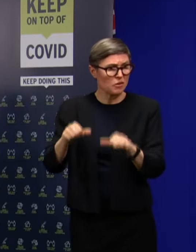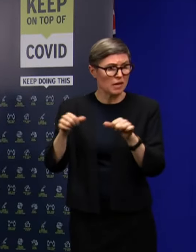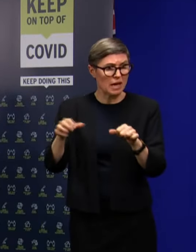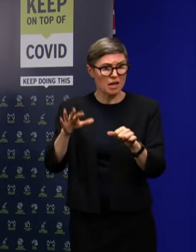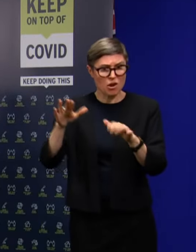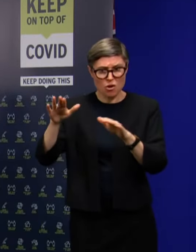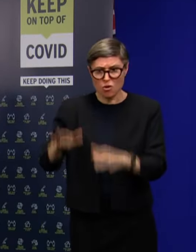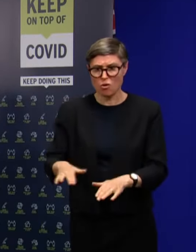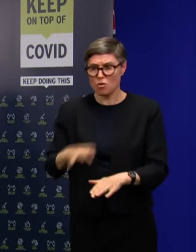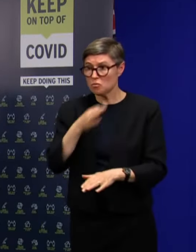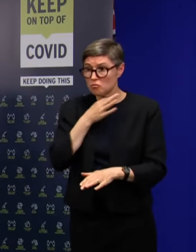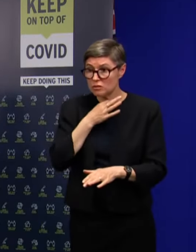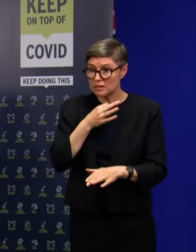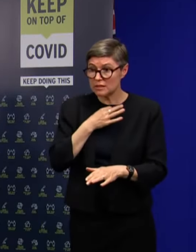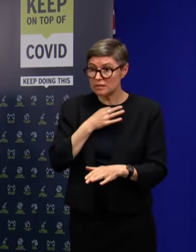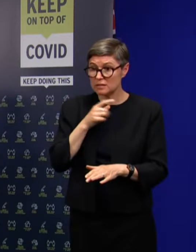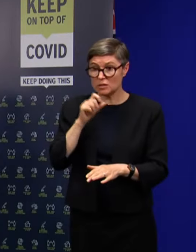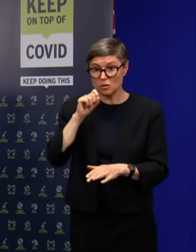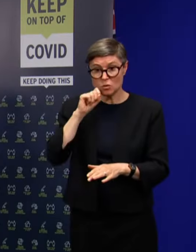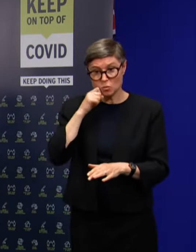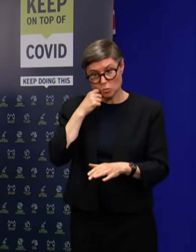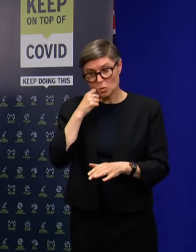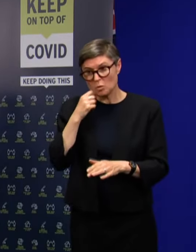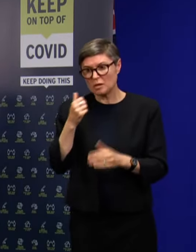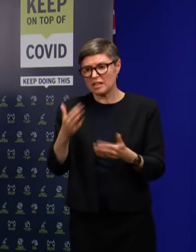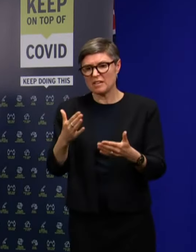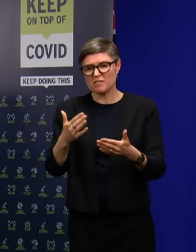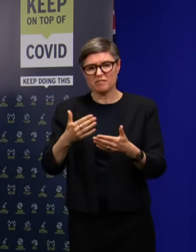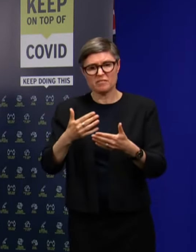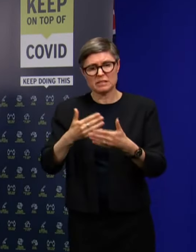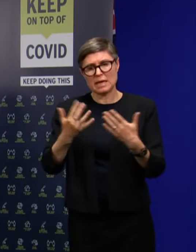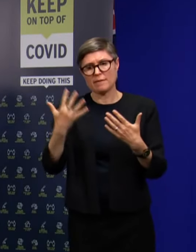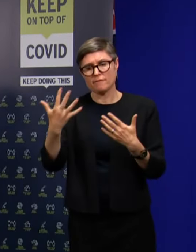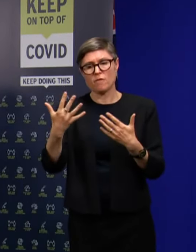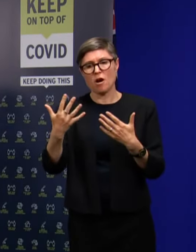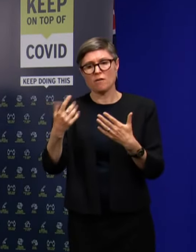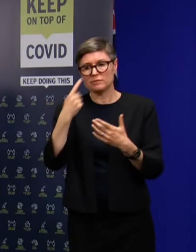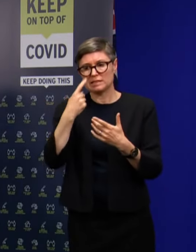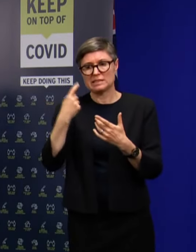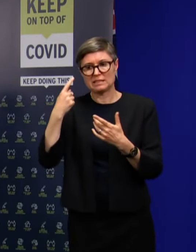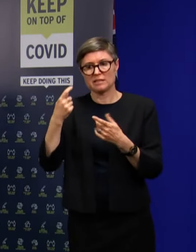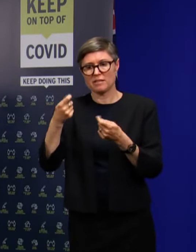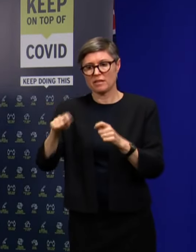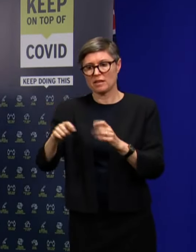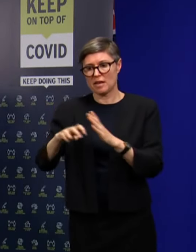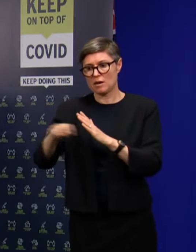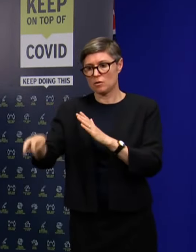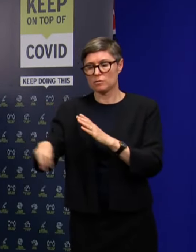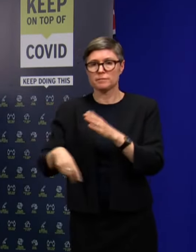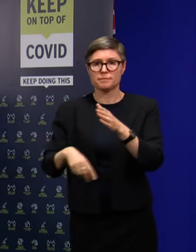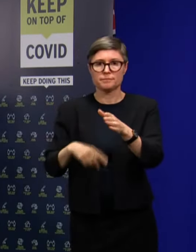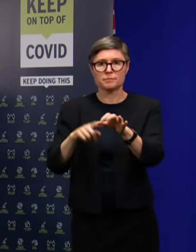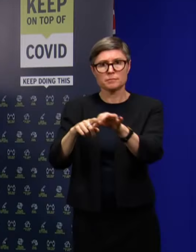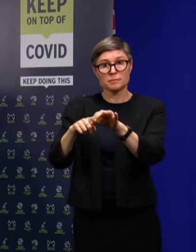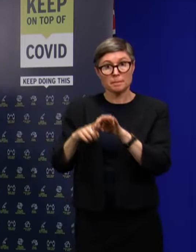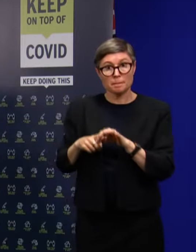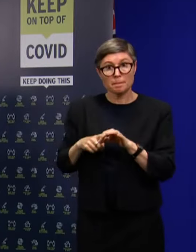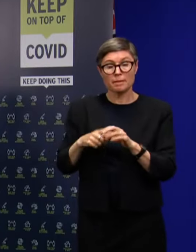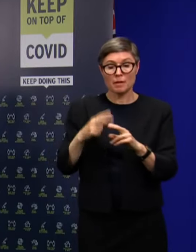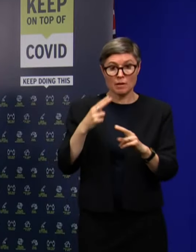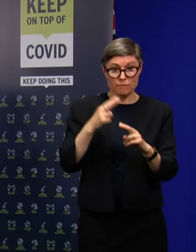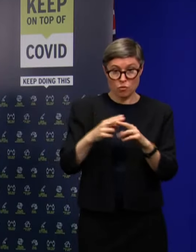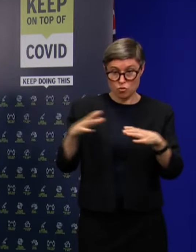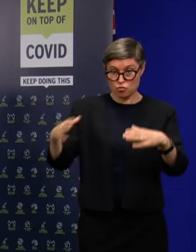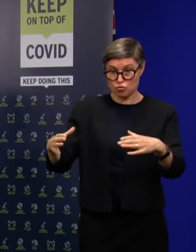that they're subject to either the five-day, you know, test and then earlier release. And what's the ongoing testing regime for the primary